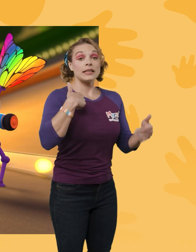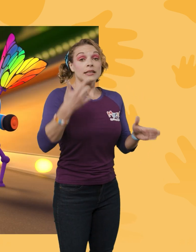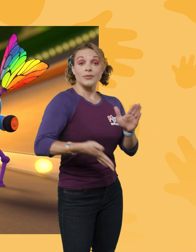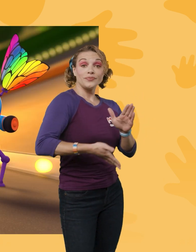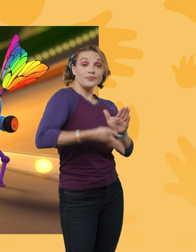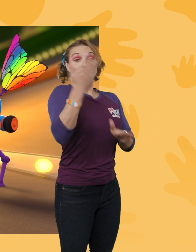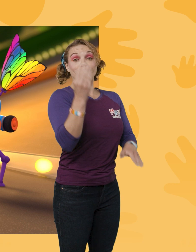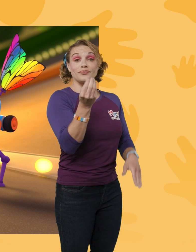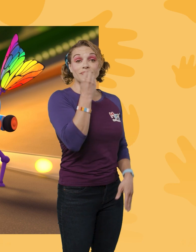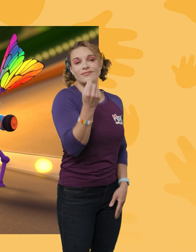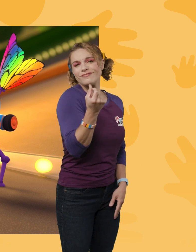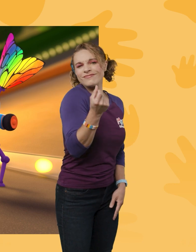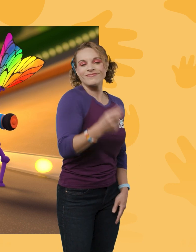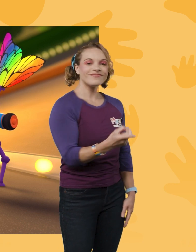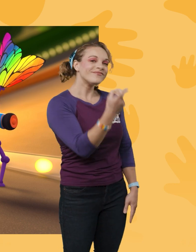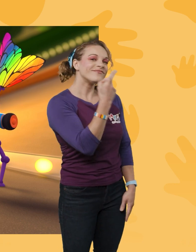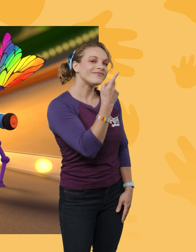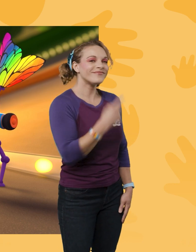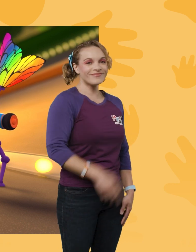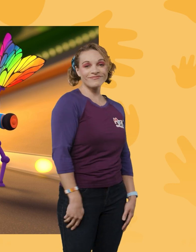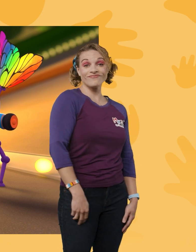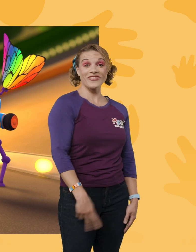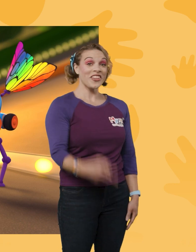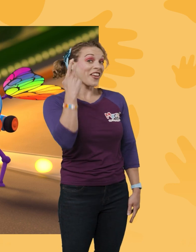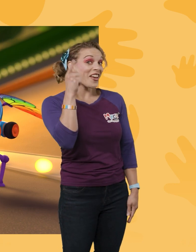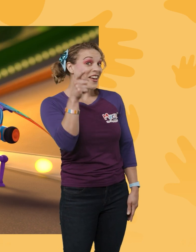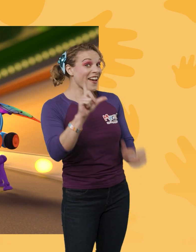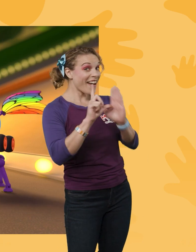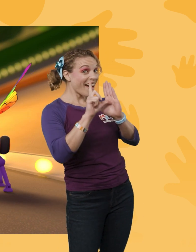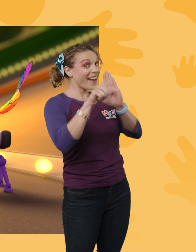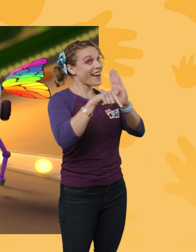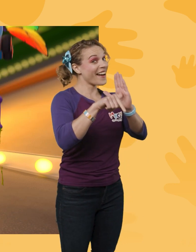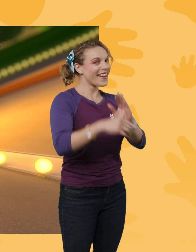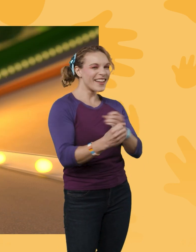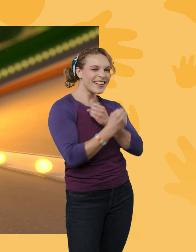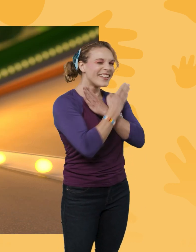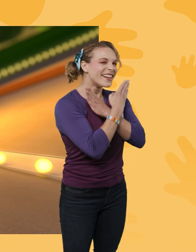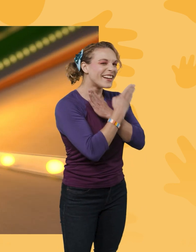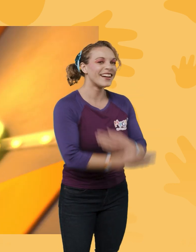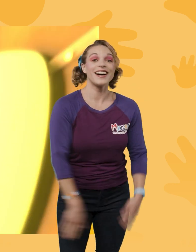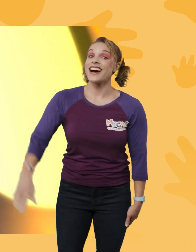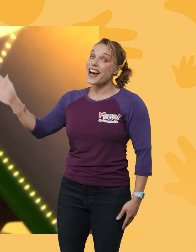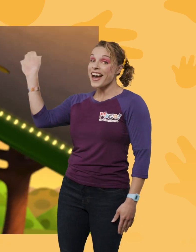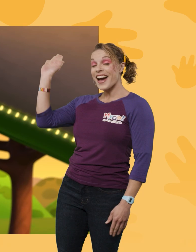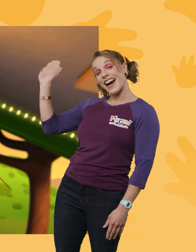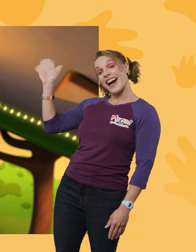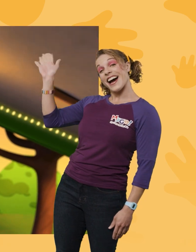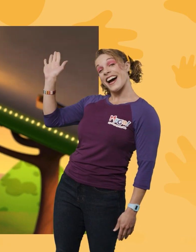Well, I'm off to eat a little bit of dinner now. See you later, Blippi. Blippi. Bye-bye. Bye!